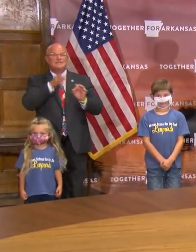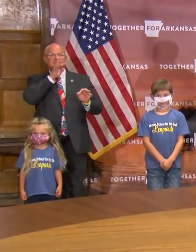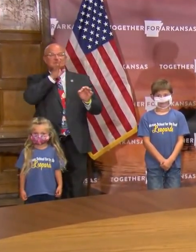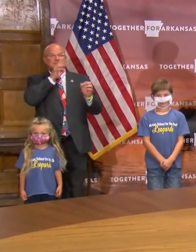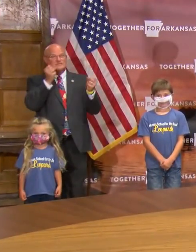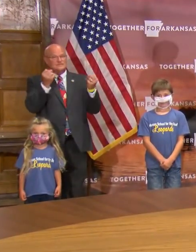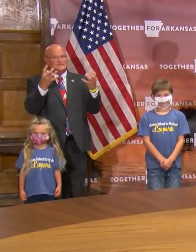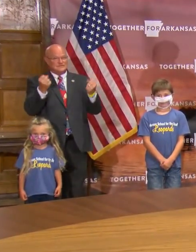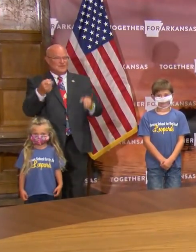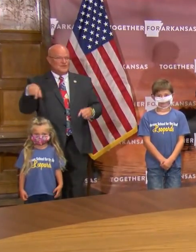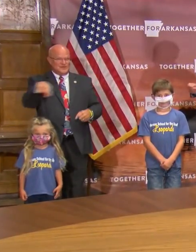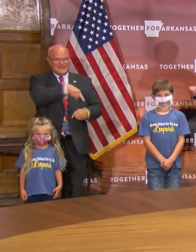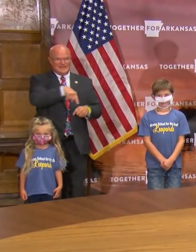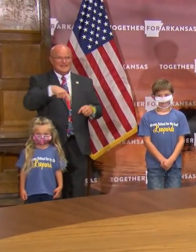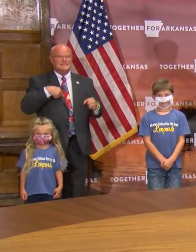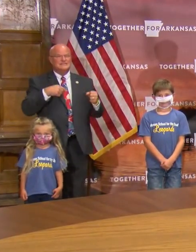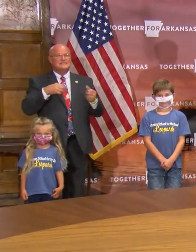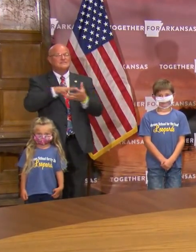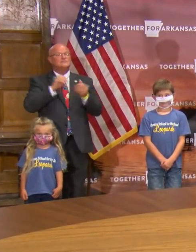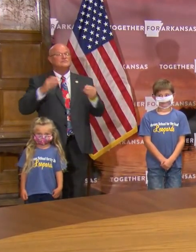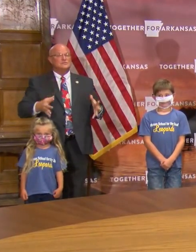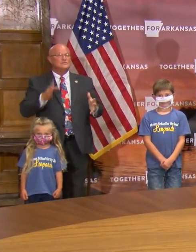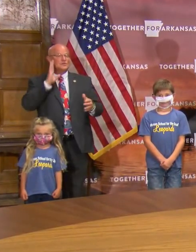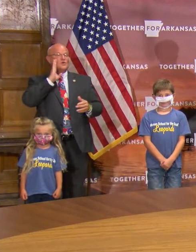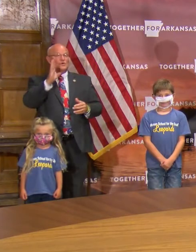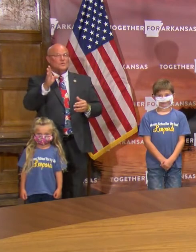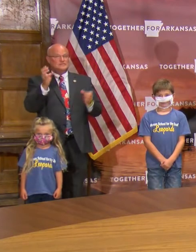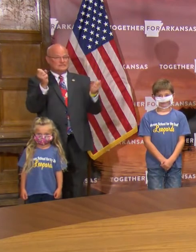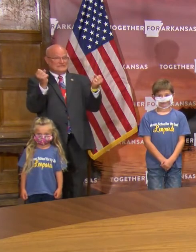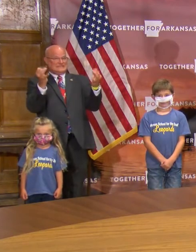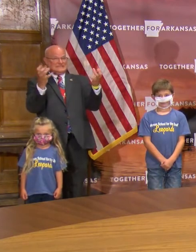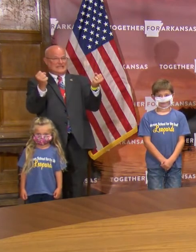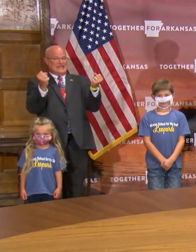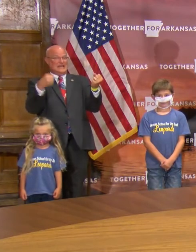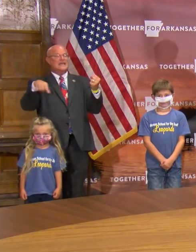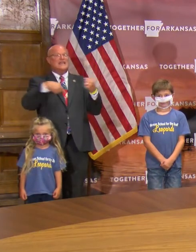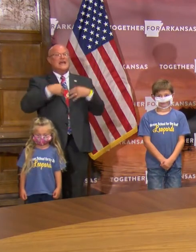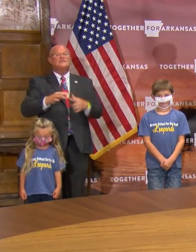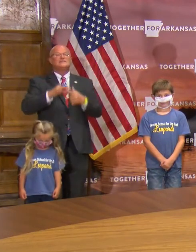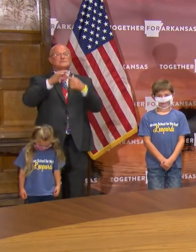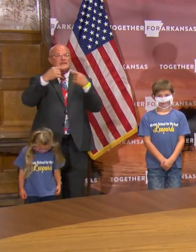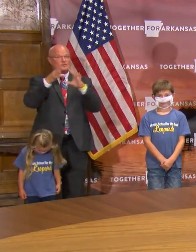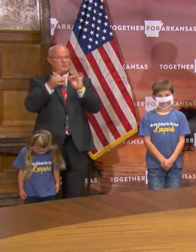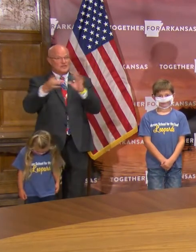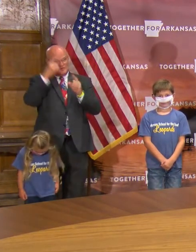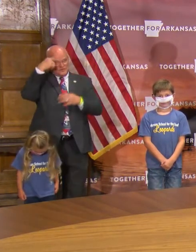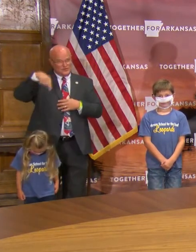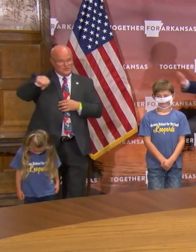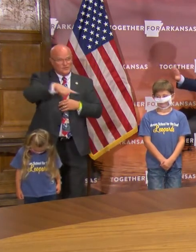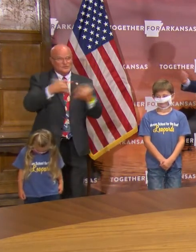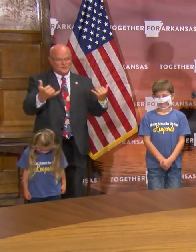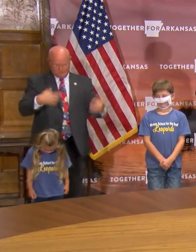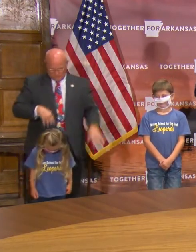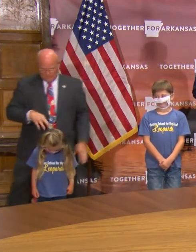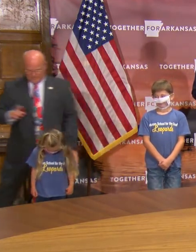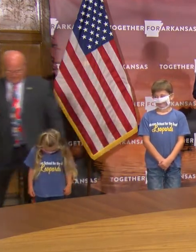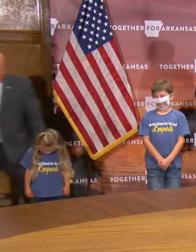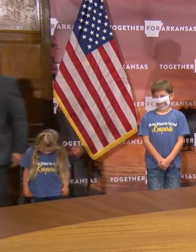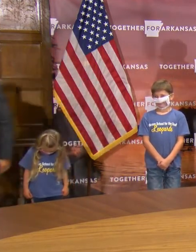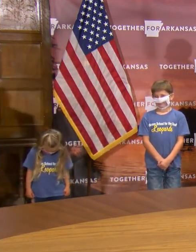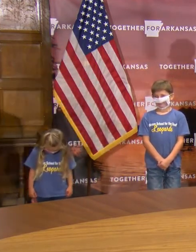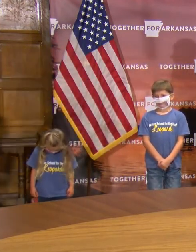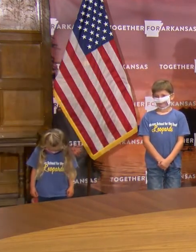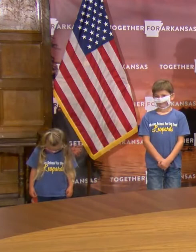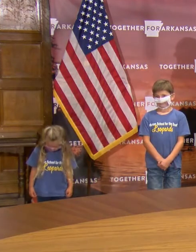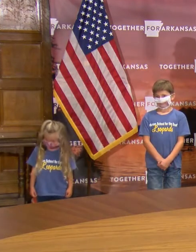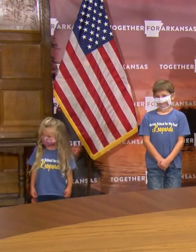fashion as these students sign and they have a special message for everyone. So Eddie I think you might need